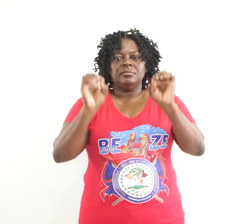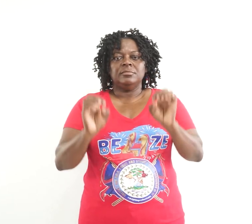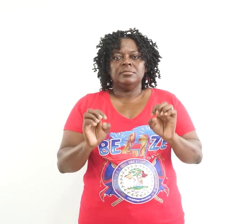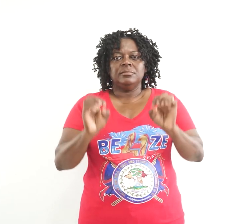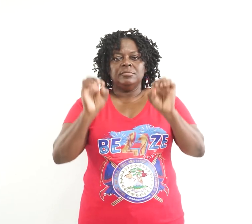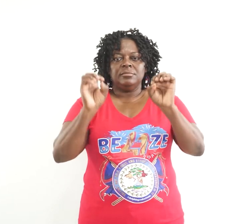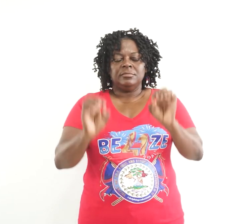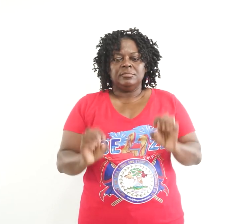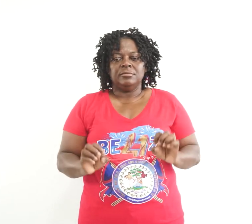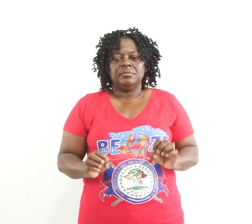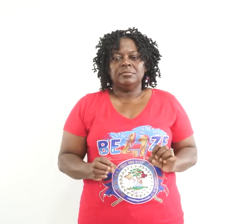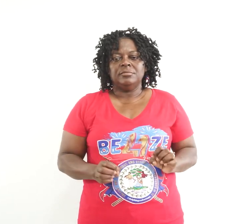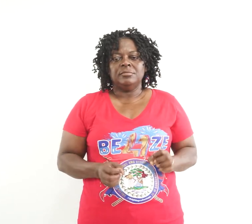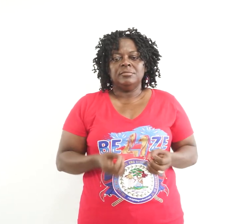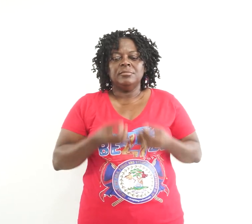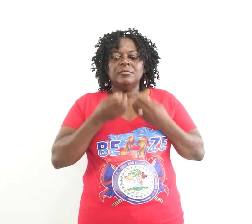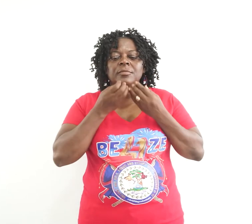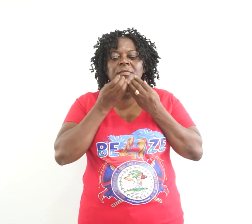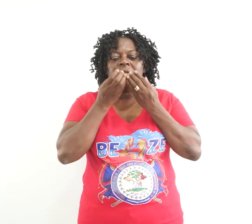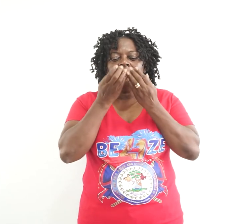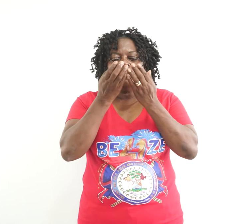Warming exercises.